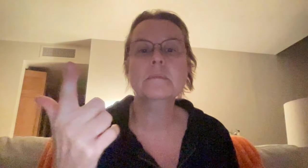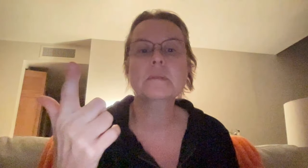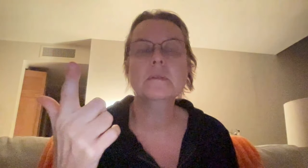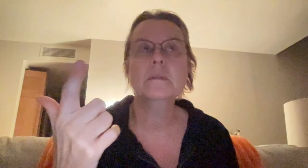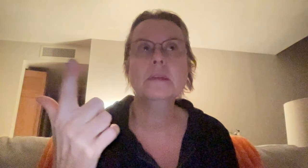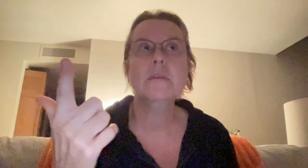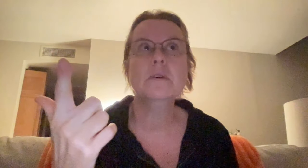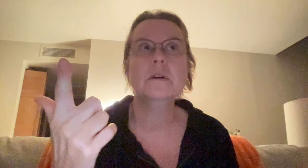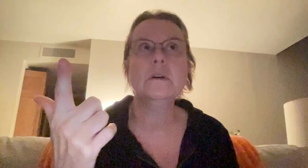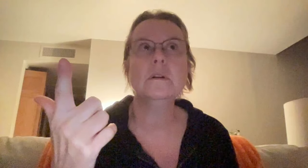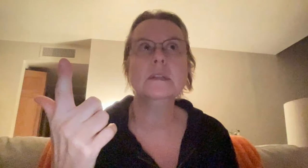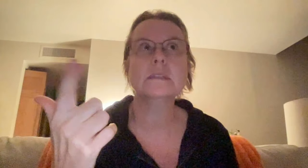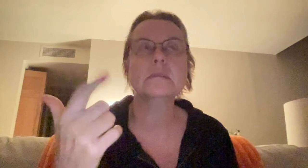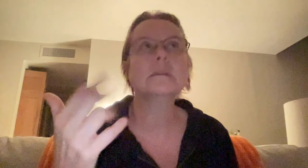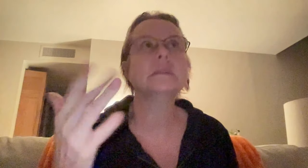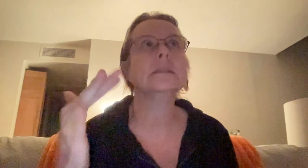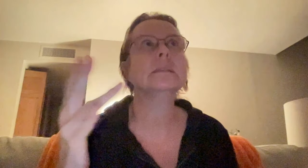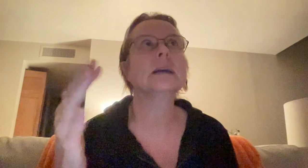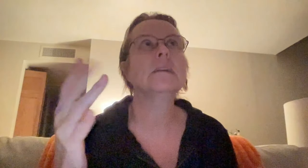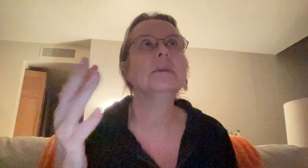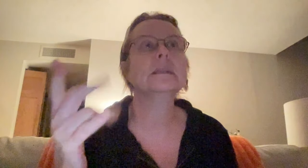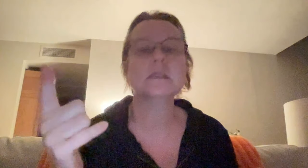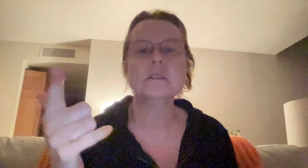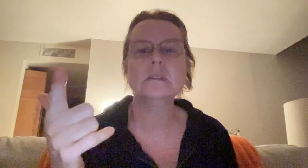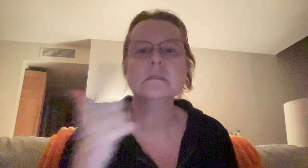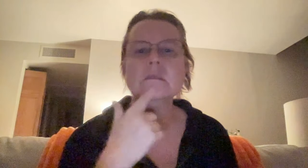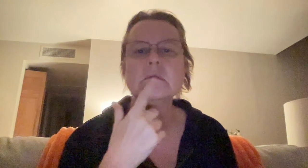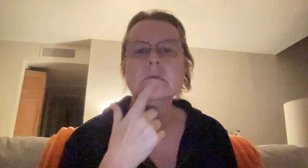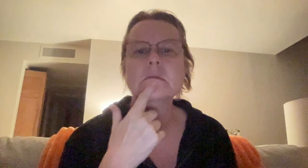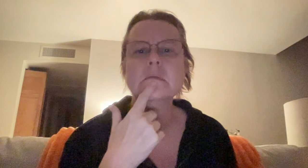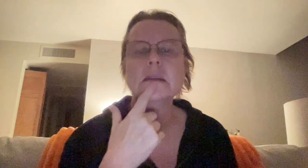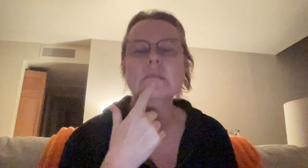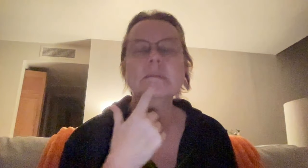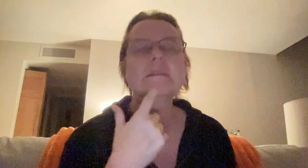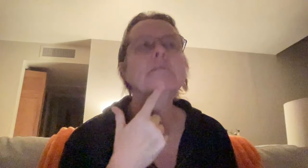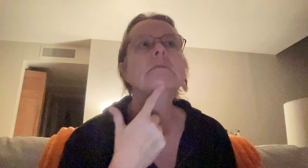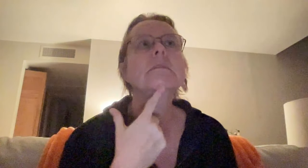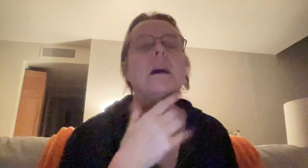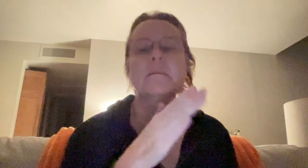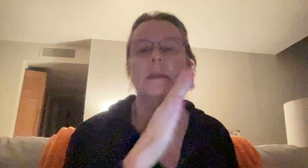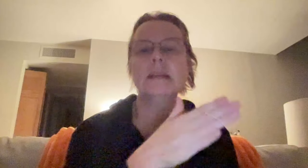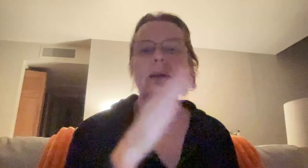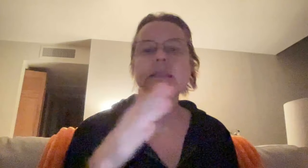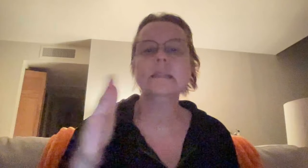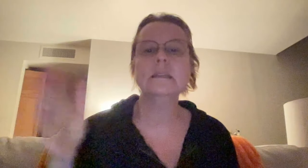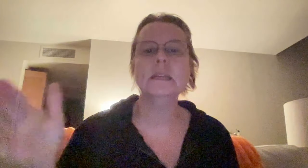saw, they will, it's, let's see, is it how you make decisions? No, I can't remember now. They basically,